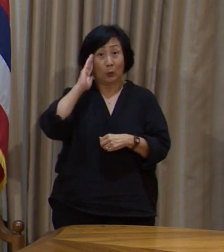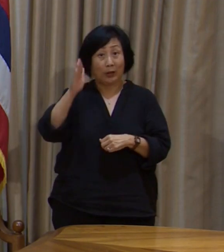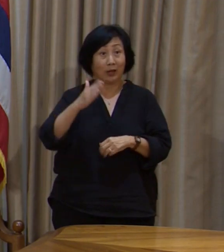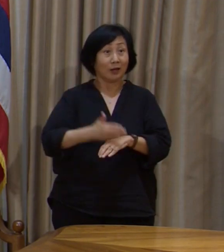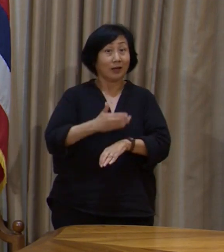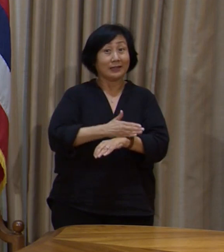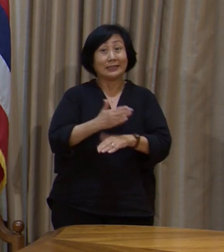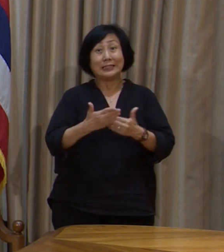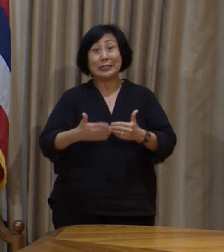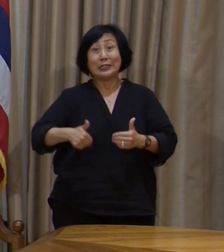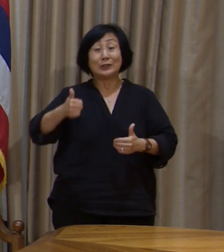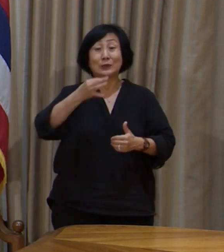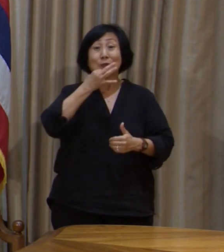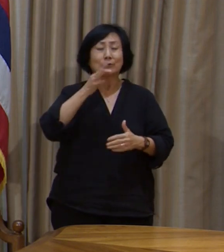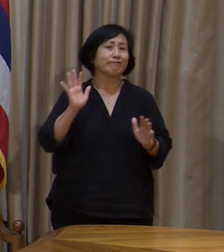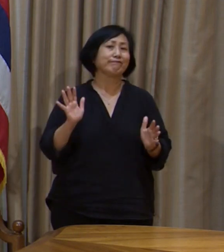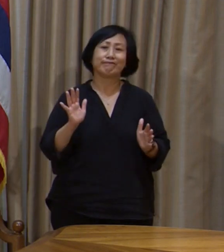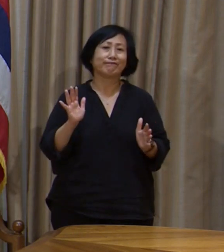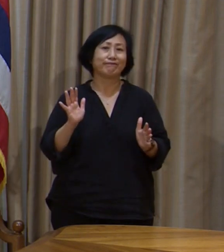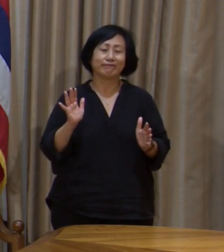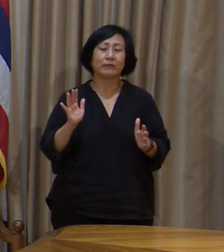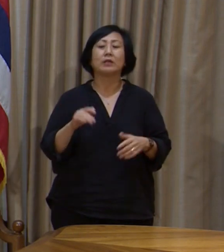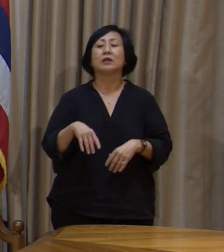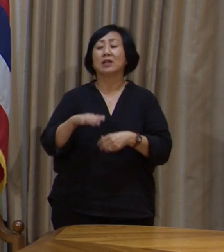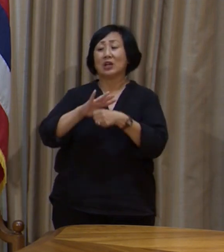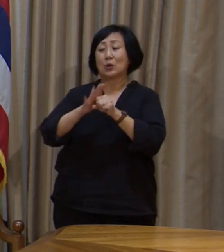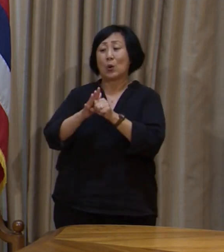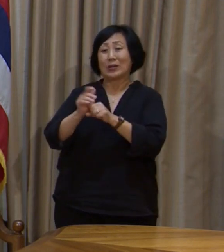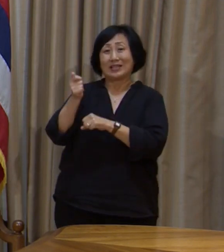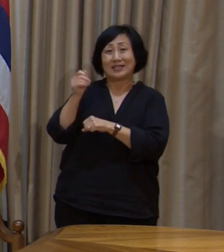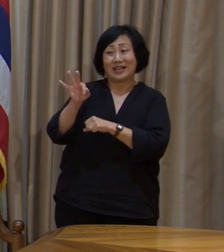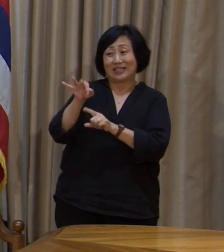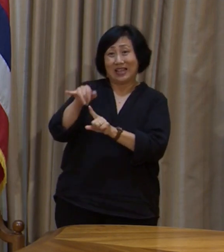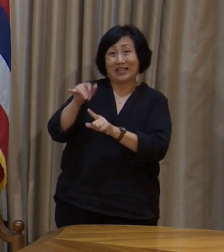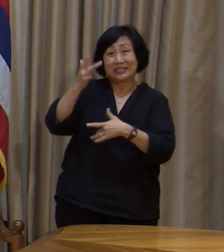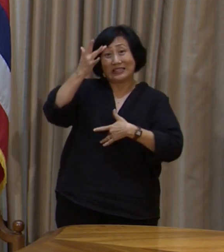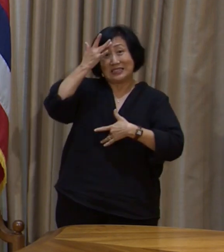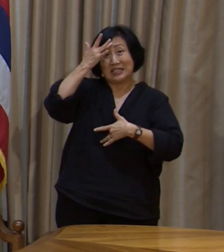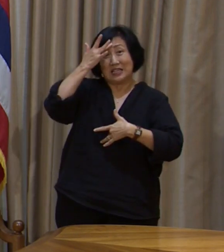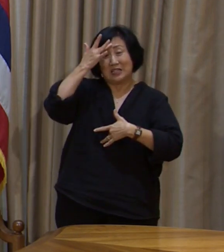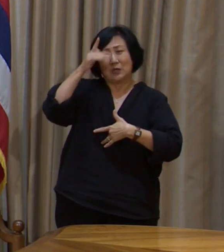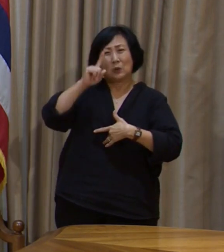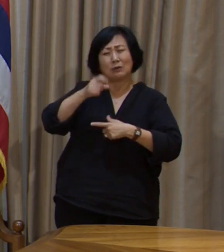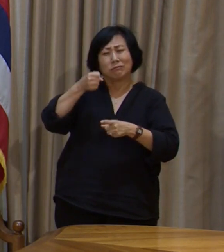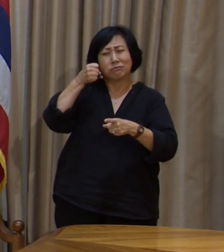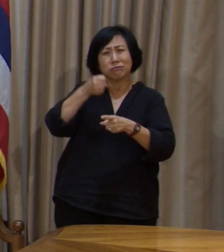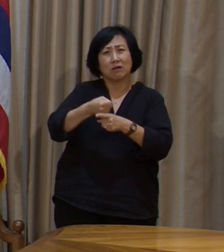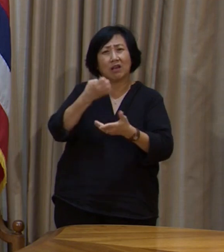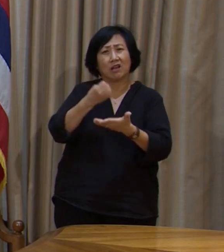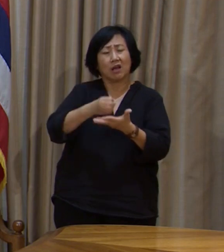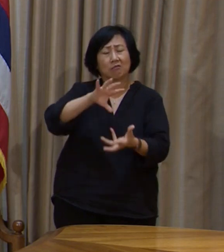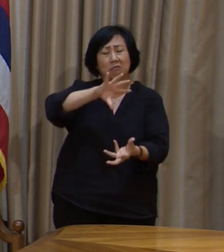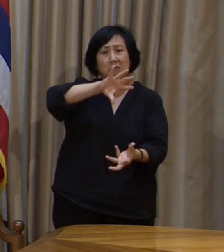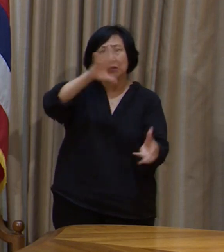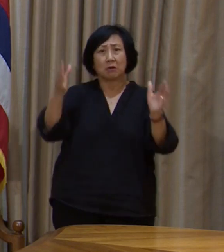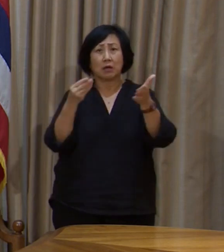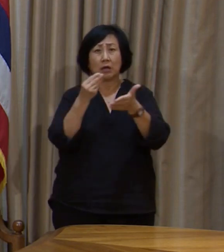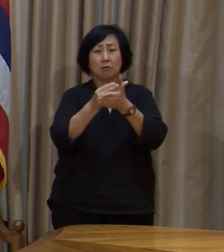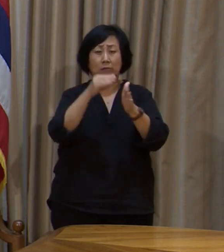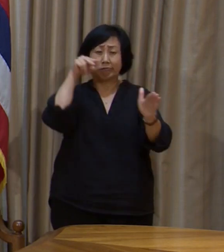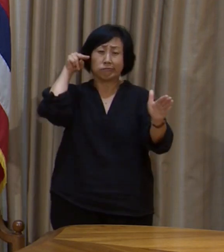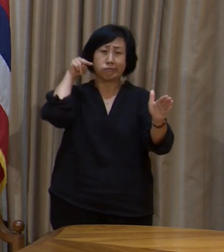any easier moving forward. The coronavirus has devastated our economy and our budget